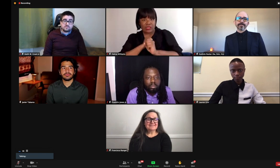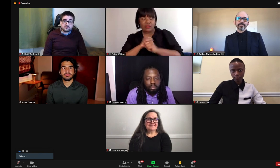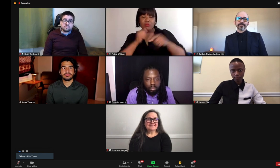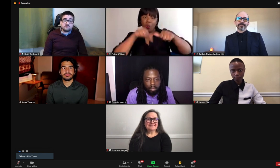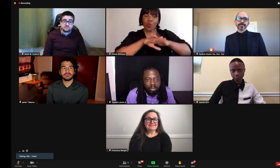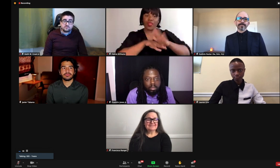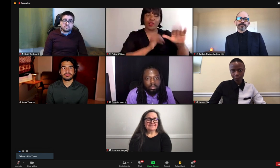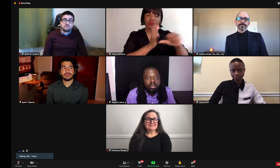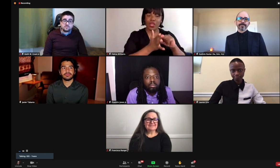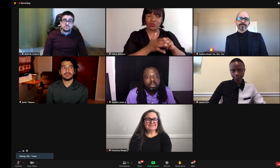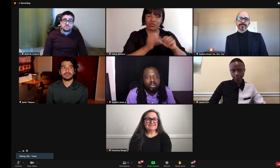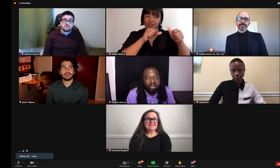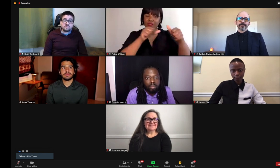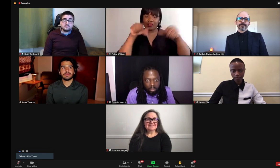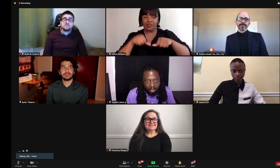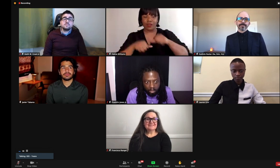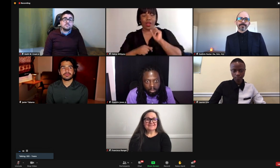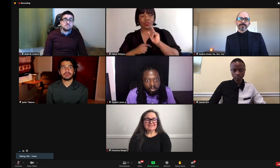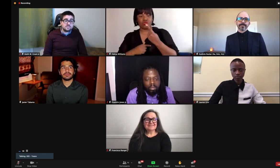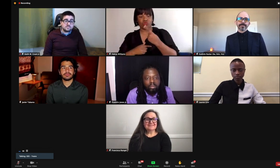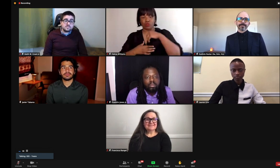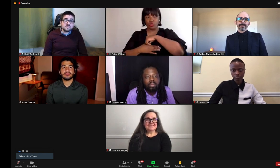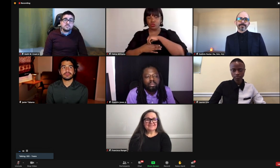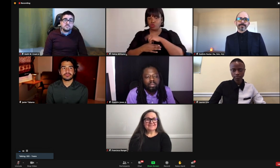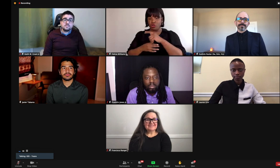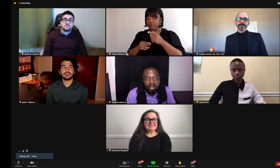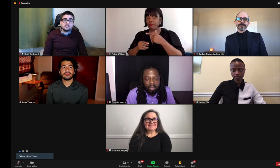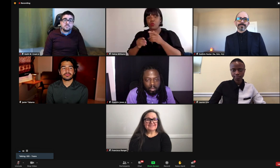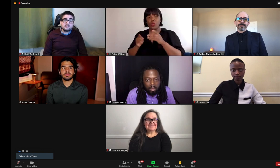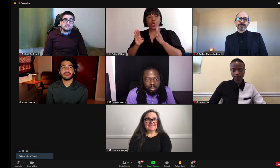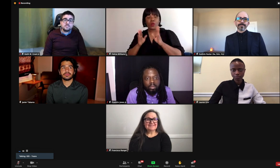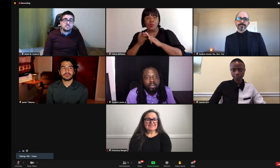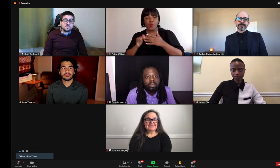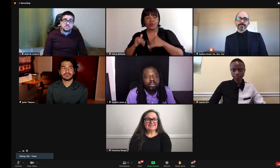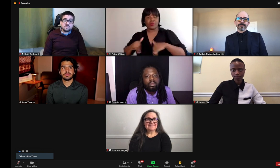involved with, you know, projects that they might have. You know, follow their pages, see what's going on.